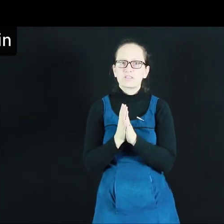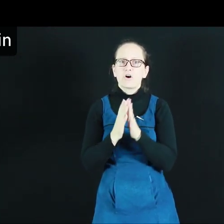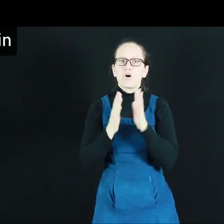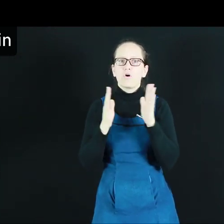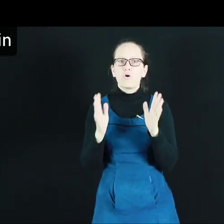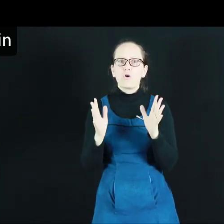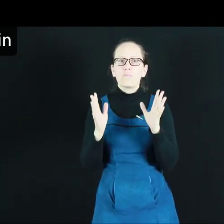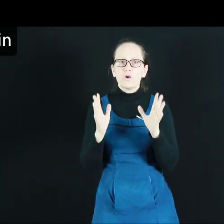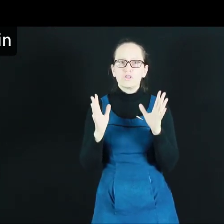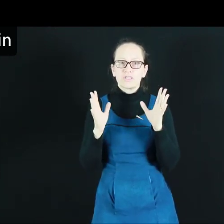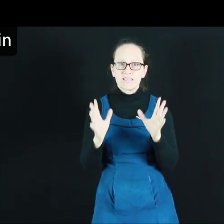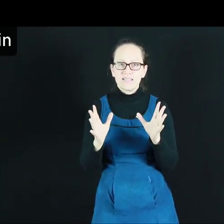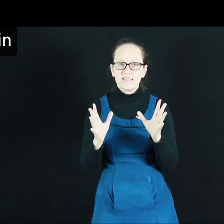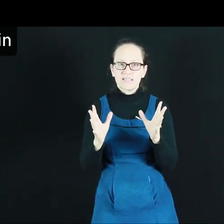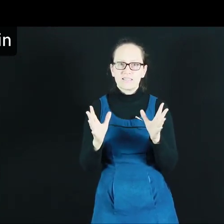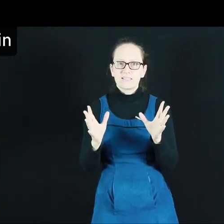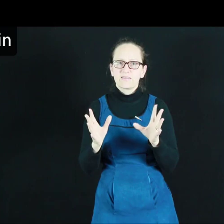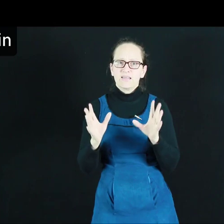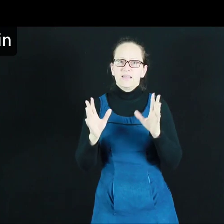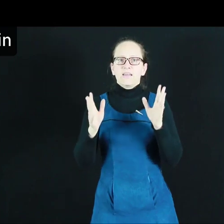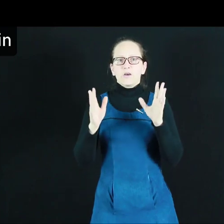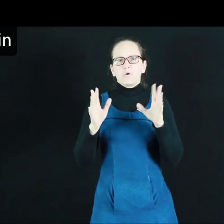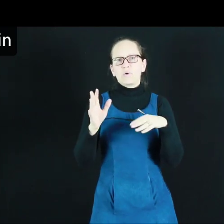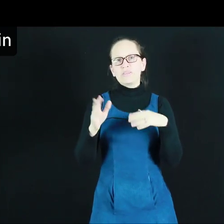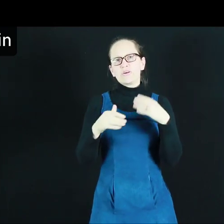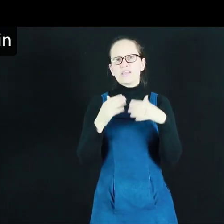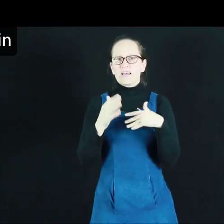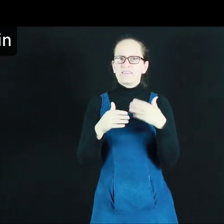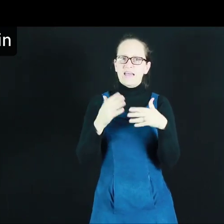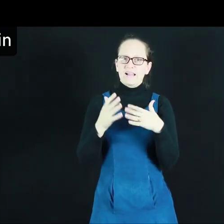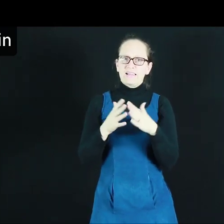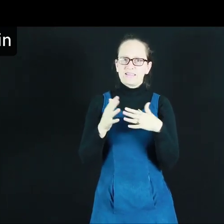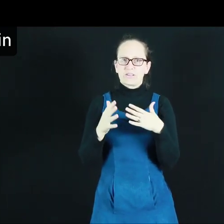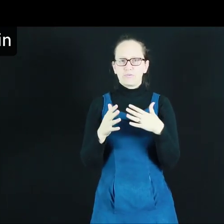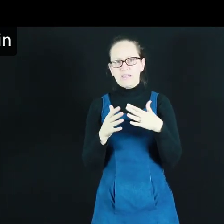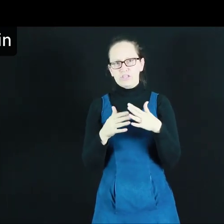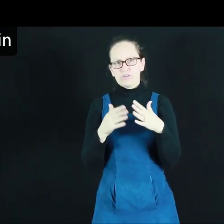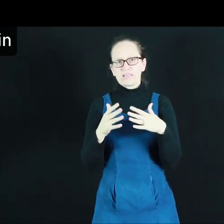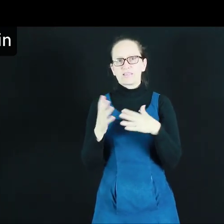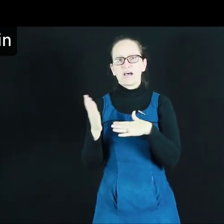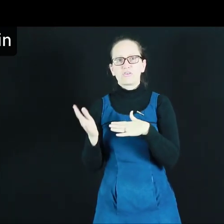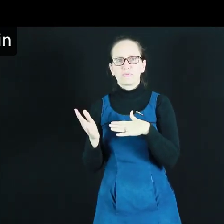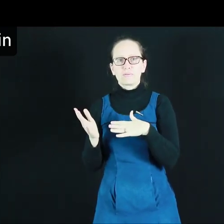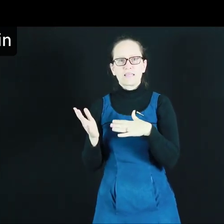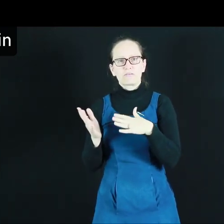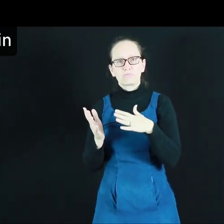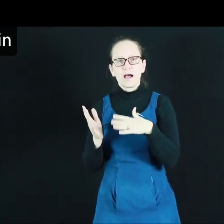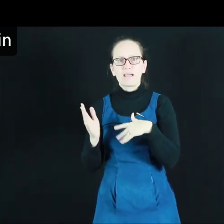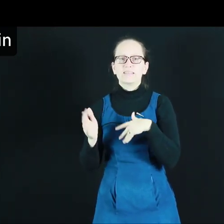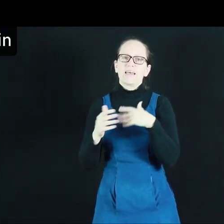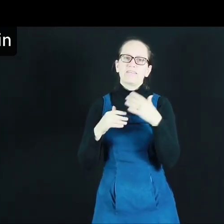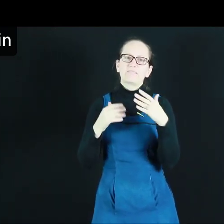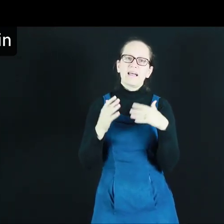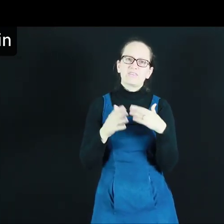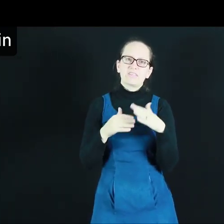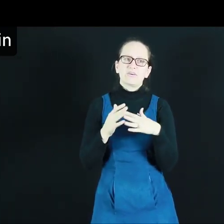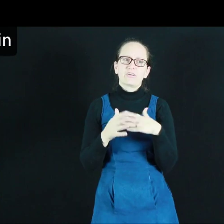all motion ceases. We know now that that classical picture isn't a hundred percent right. Around zero